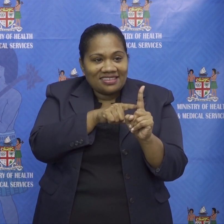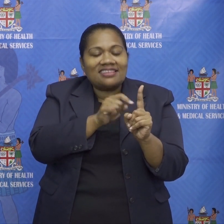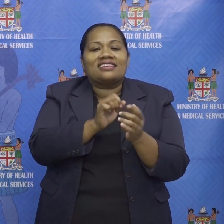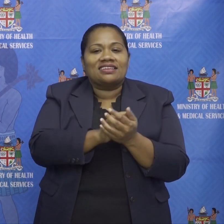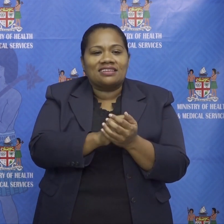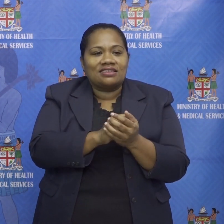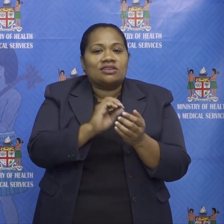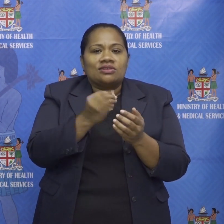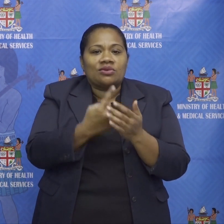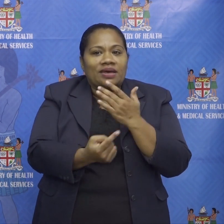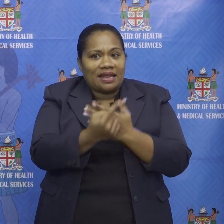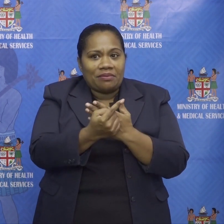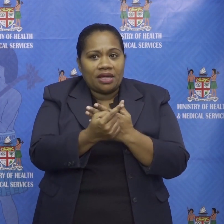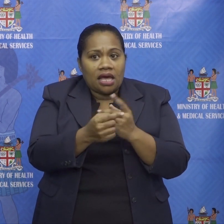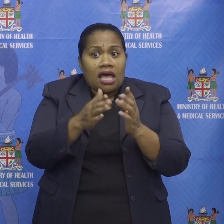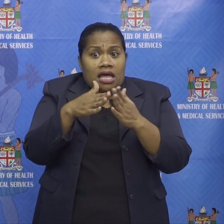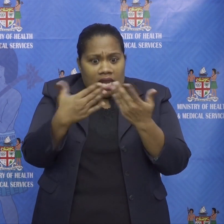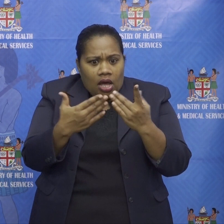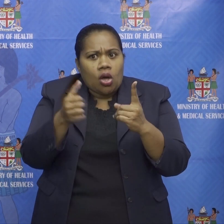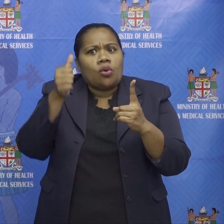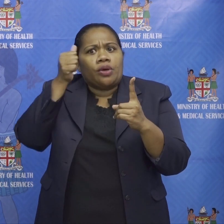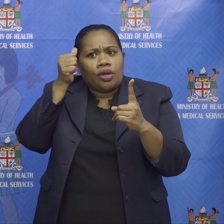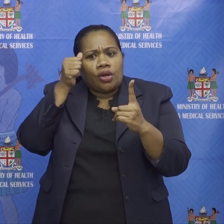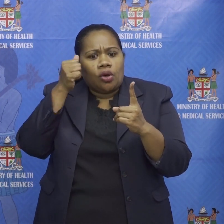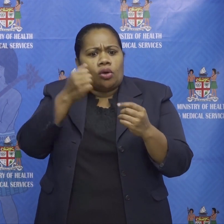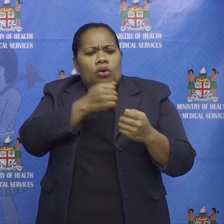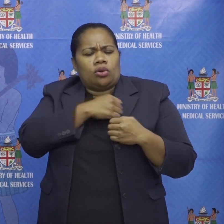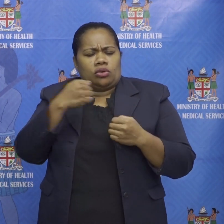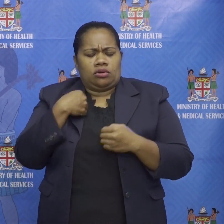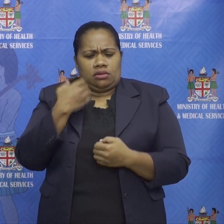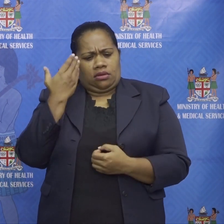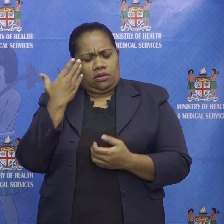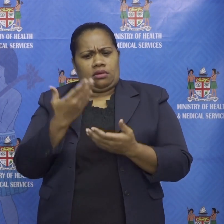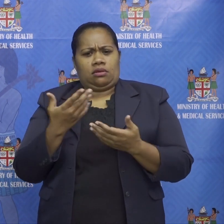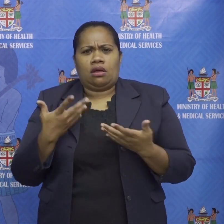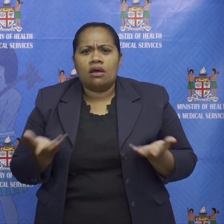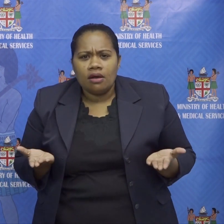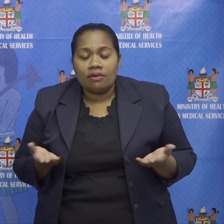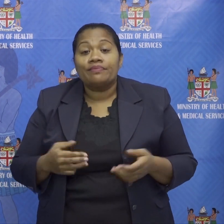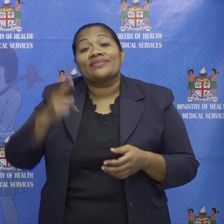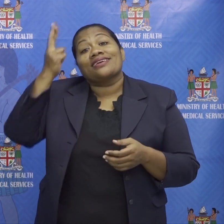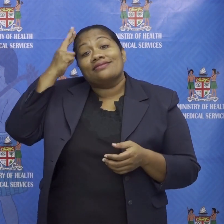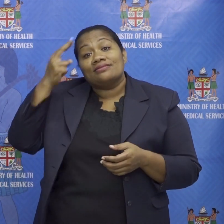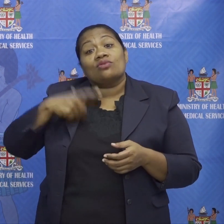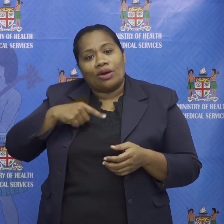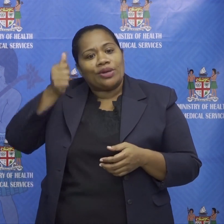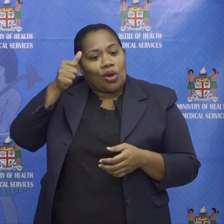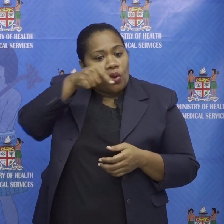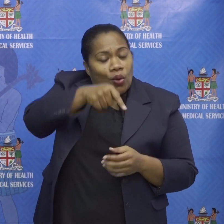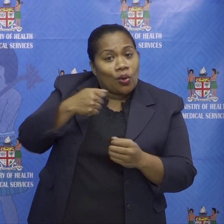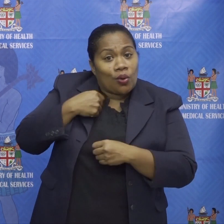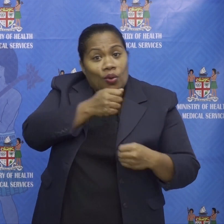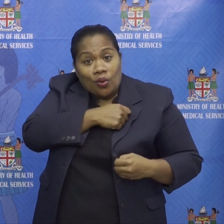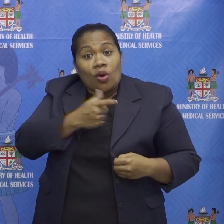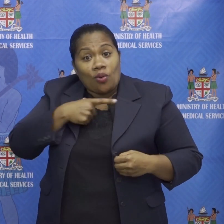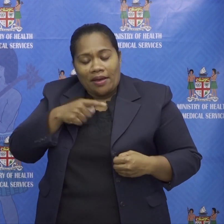now we come back again to when did we know about that soldier the reason we only know about that soldier was because we diagnosed the wife then we link